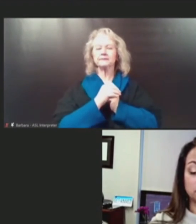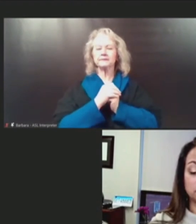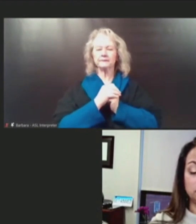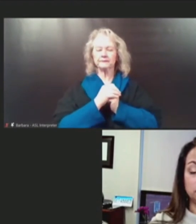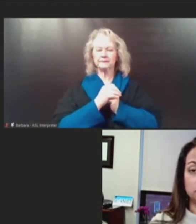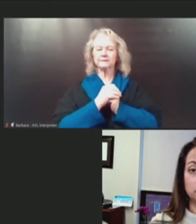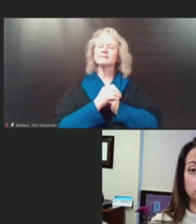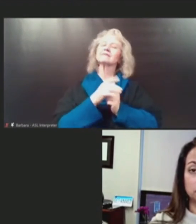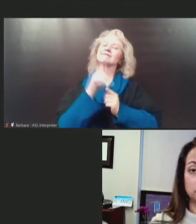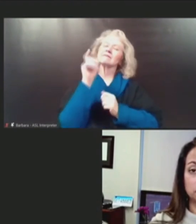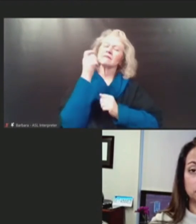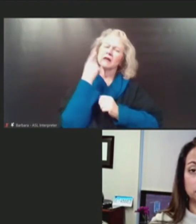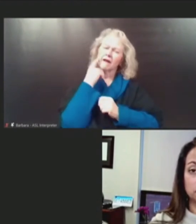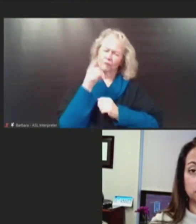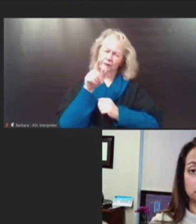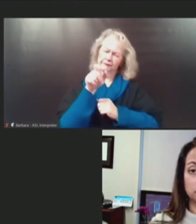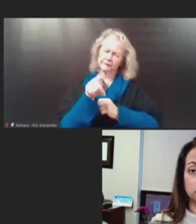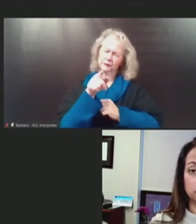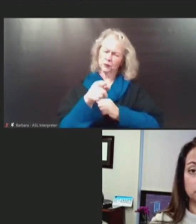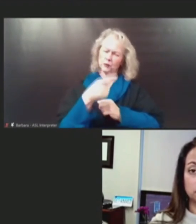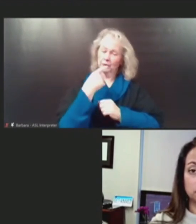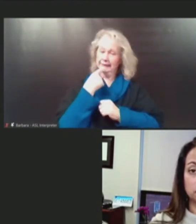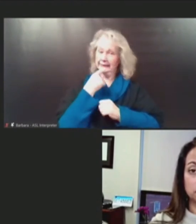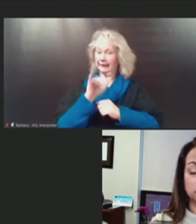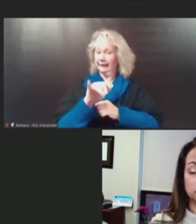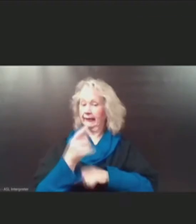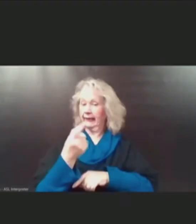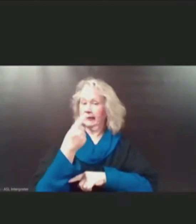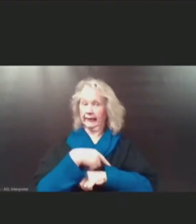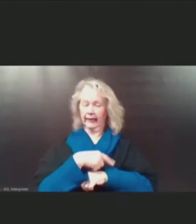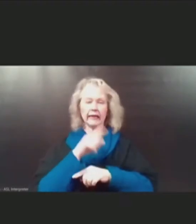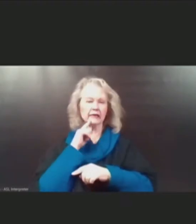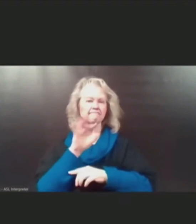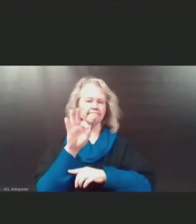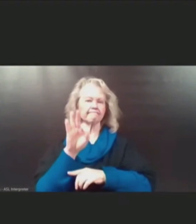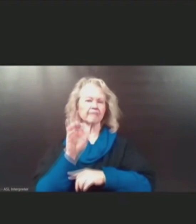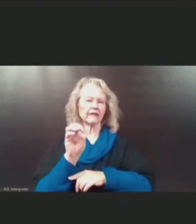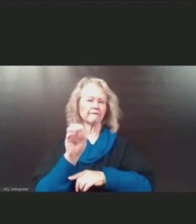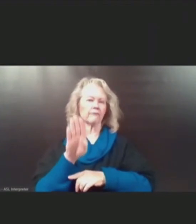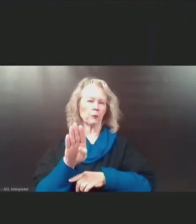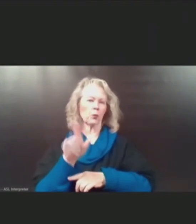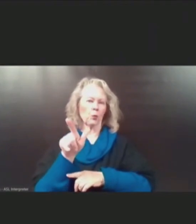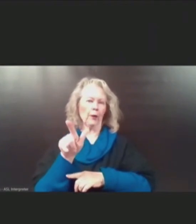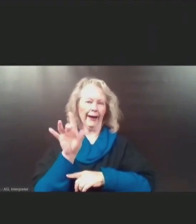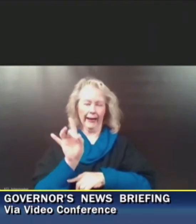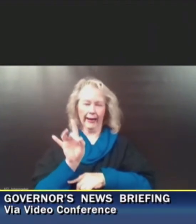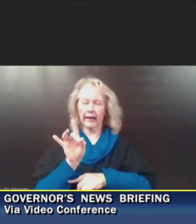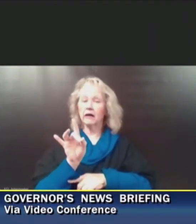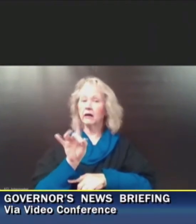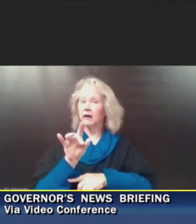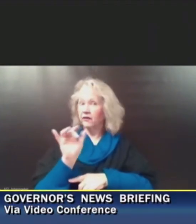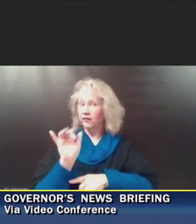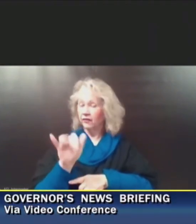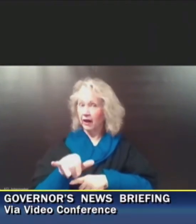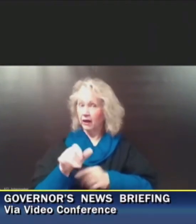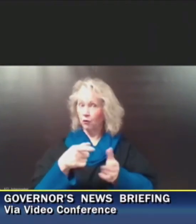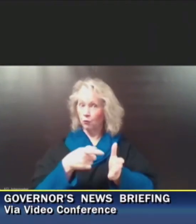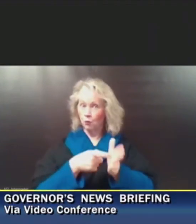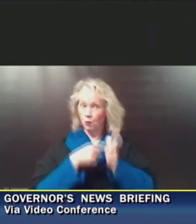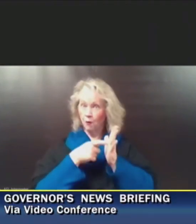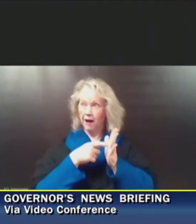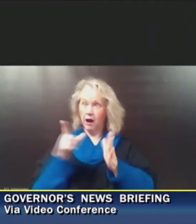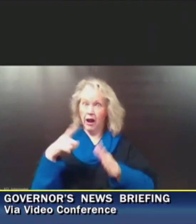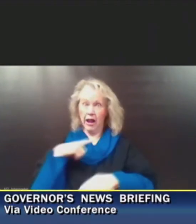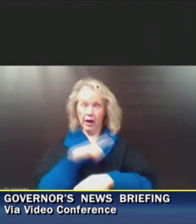Governor, I just wanted to clarify, you mentioned the date of February 28th. Would that require legislative action?